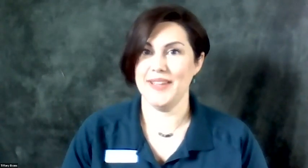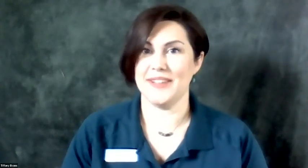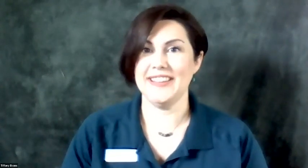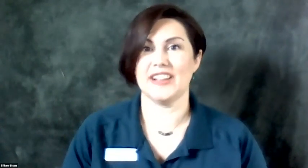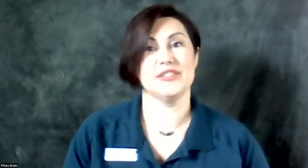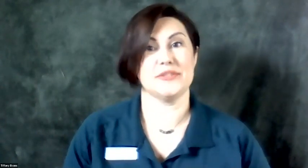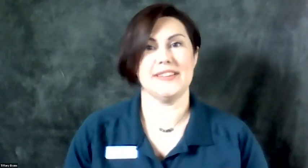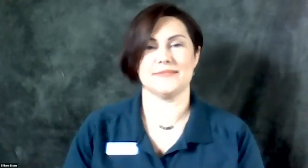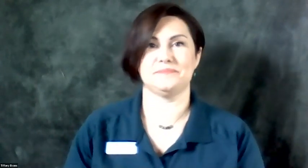ready? And I'll do it twice.